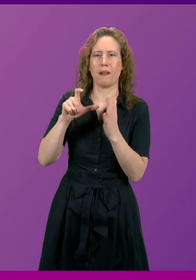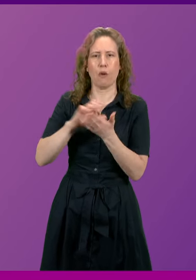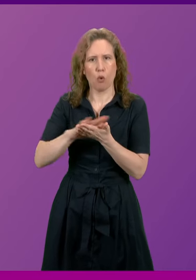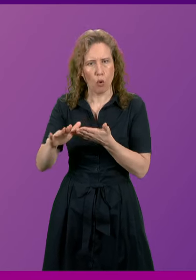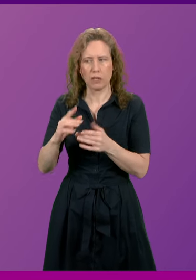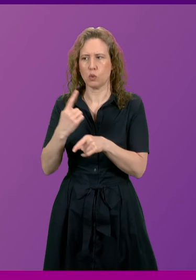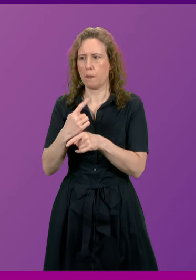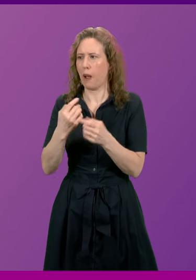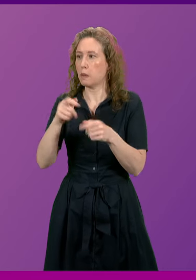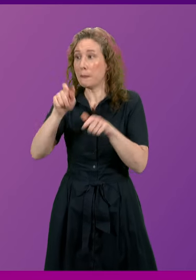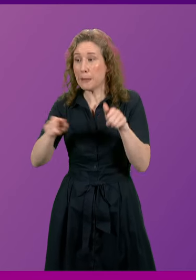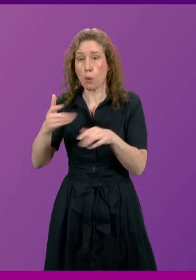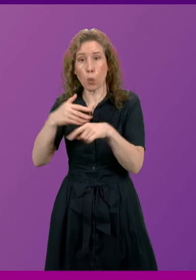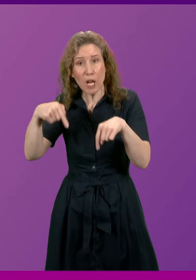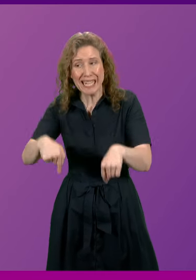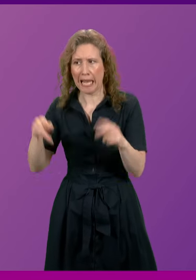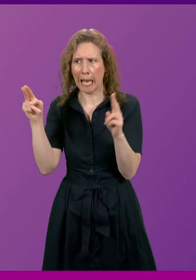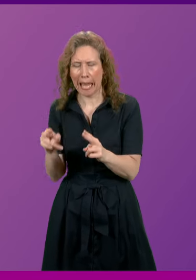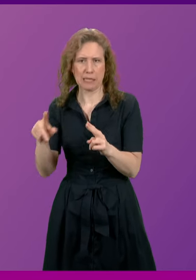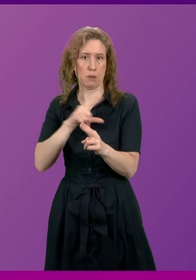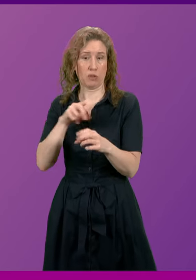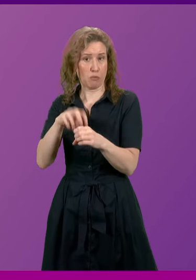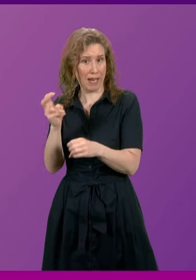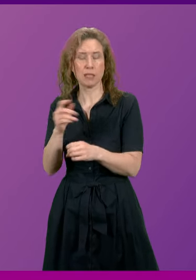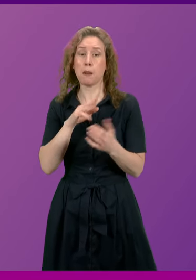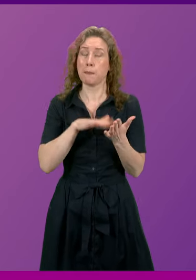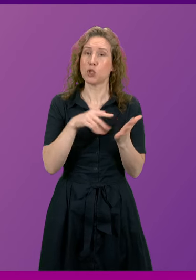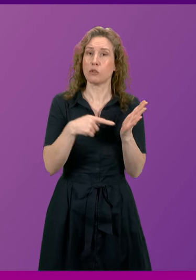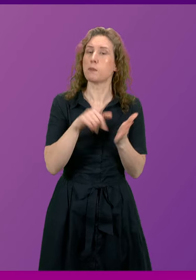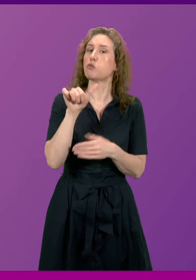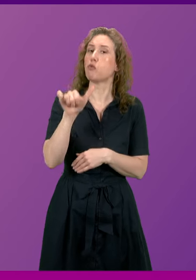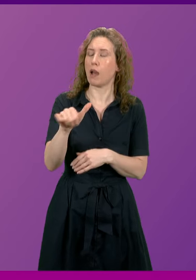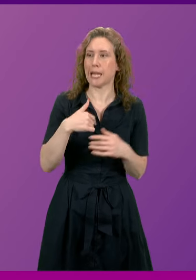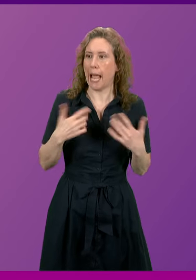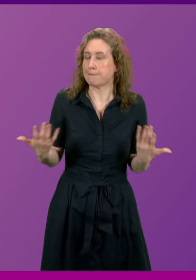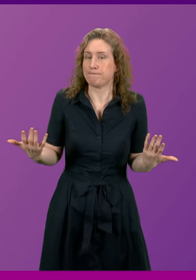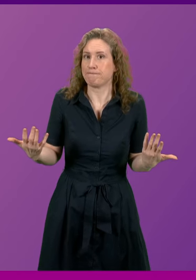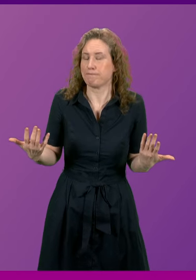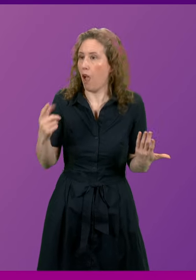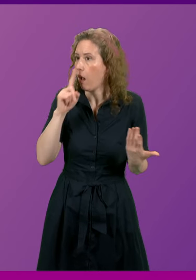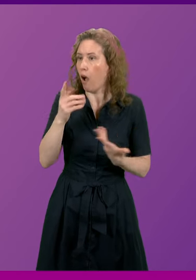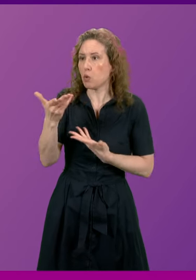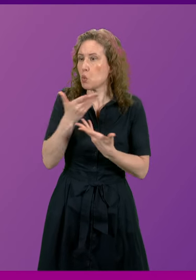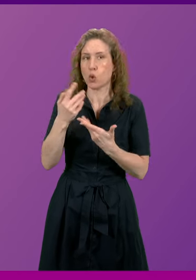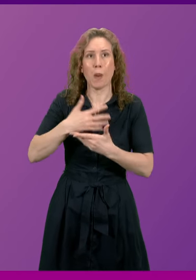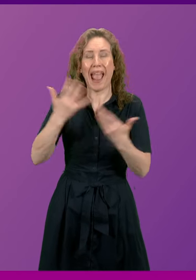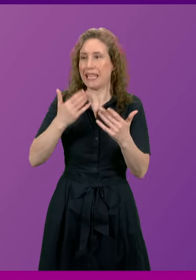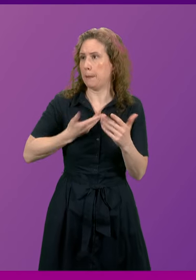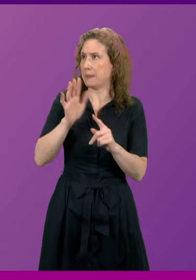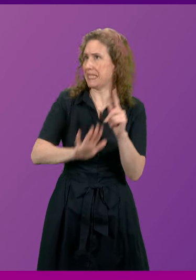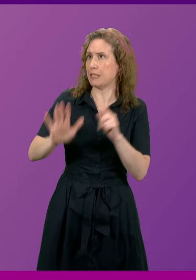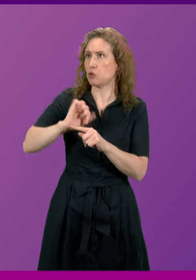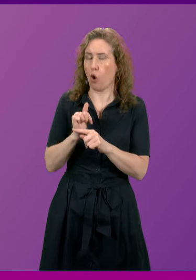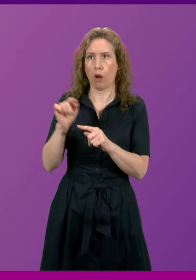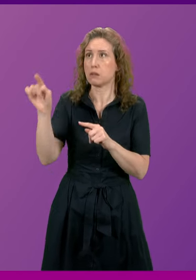availability of people but Michelle Thompson is absolutely correct that I cannot speak to a business in the country that is not